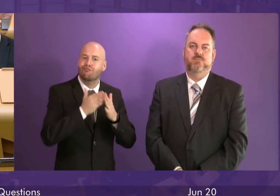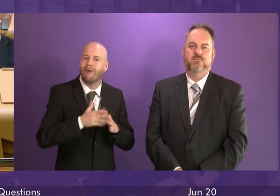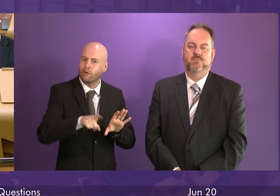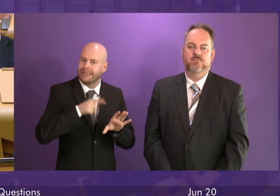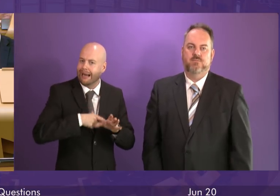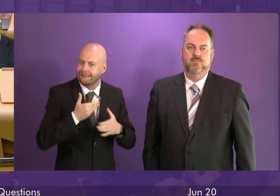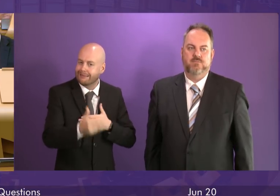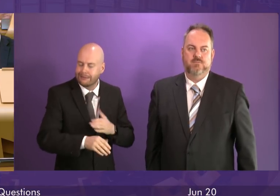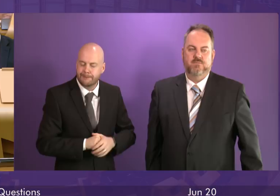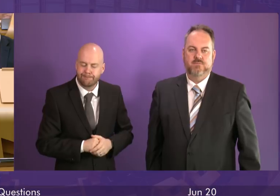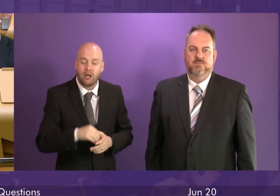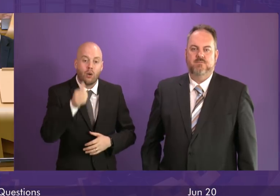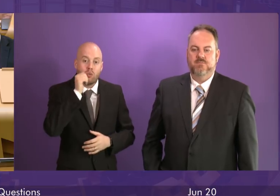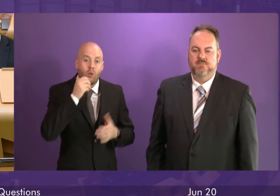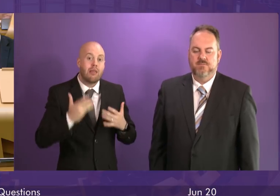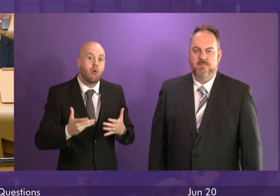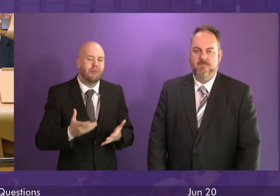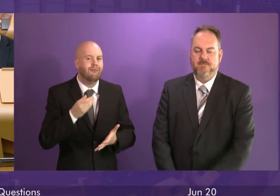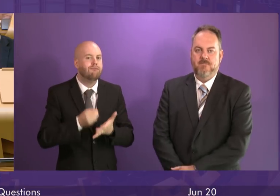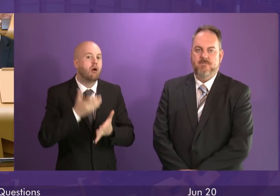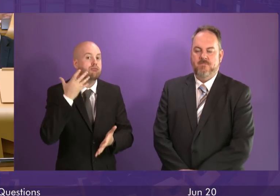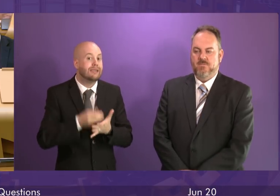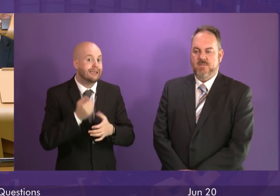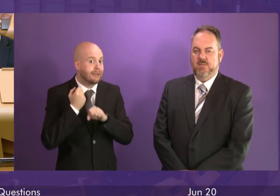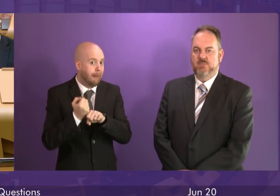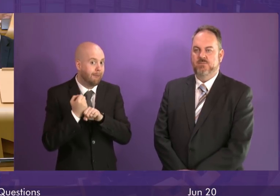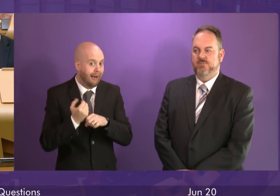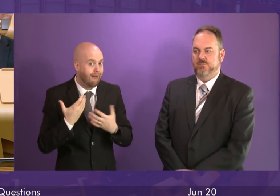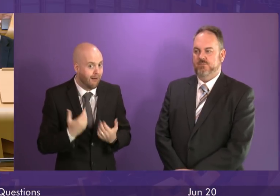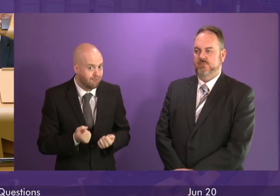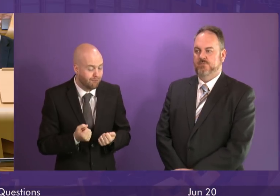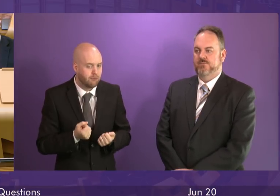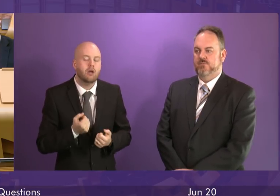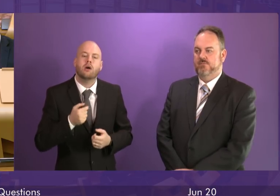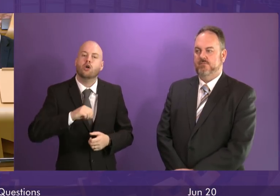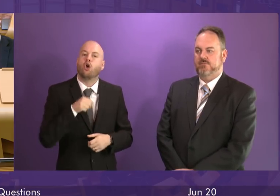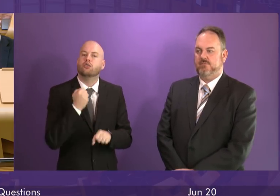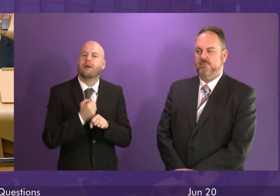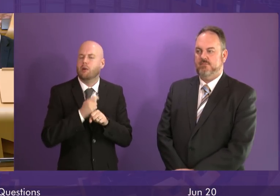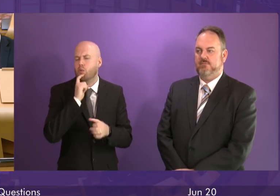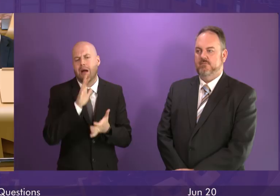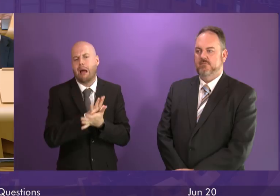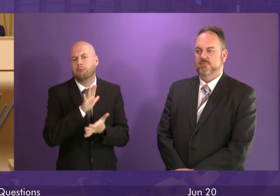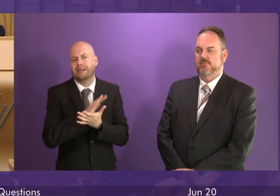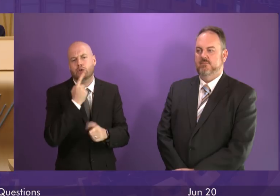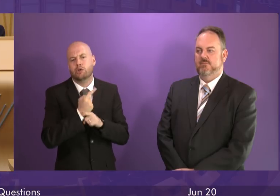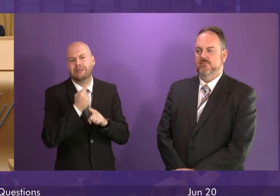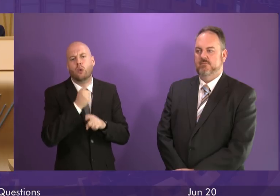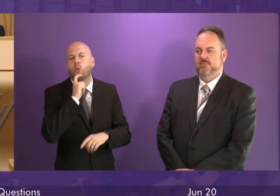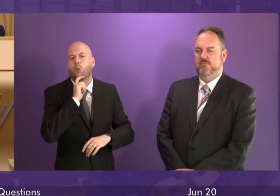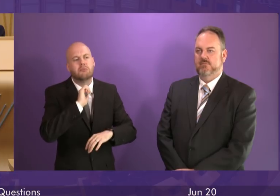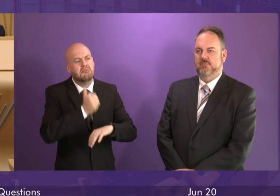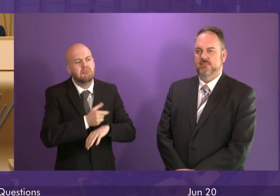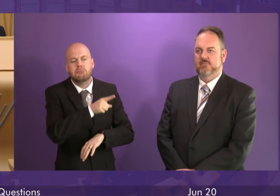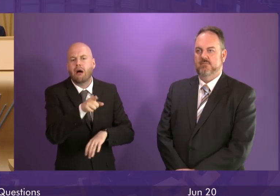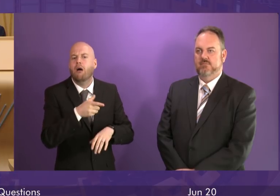fundraising campaign underway, and I certainly undertake today that the Scottish Government will be happy to speak to those involved in that and to those involved in